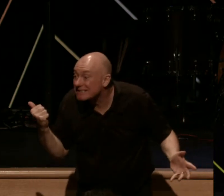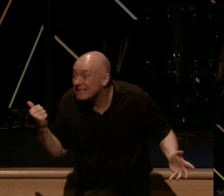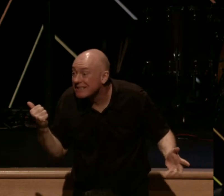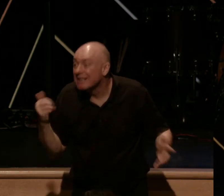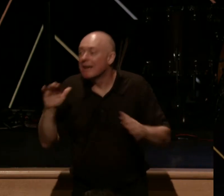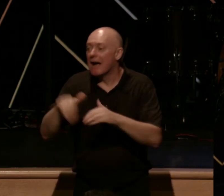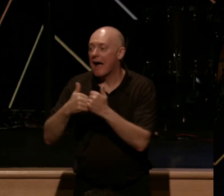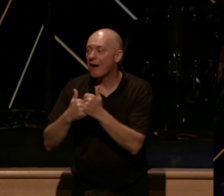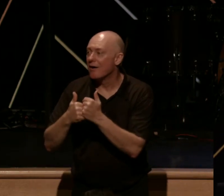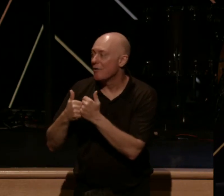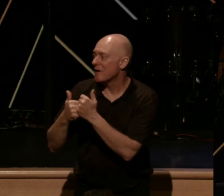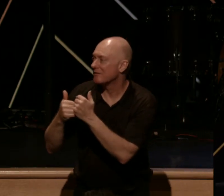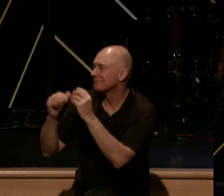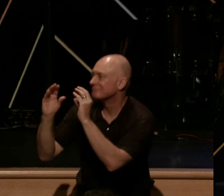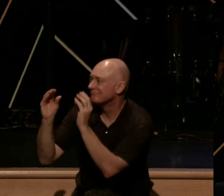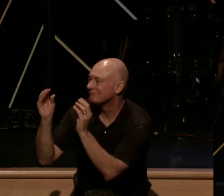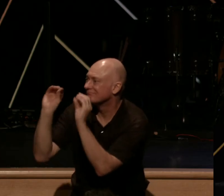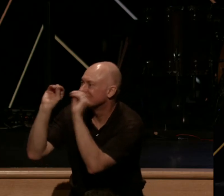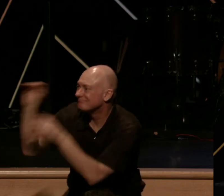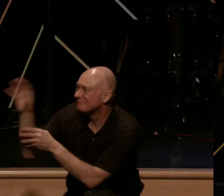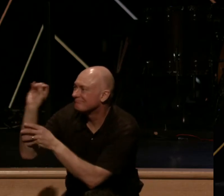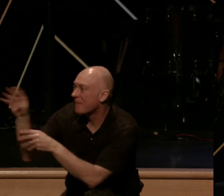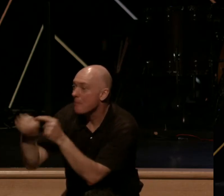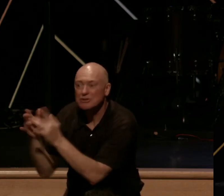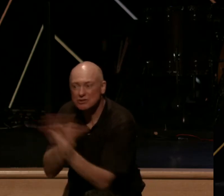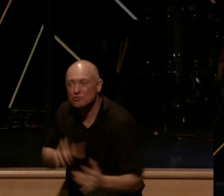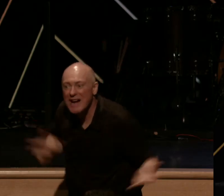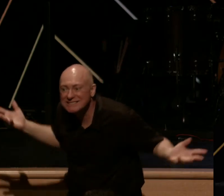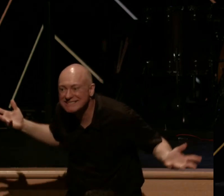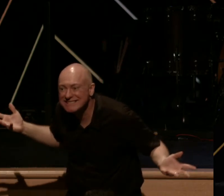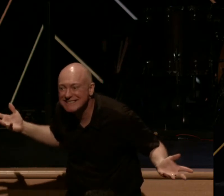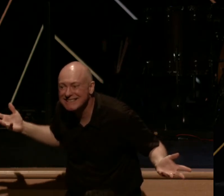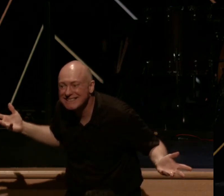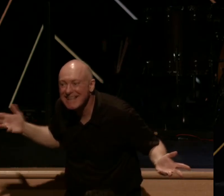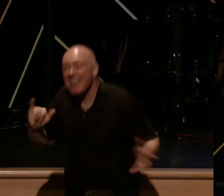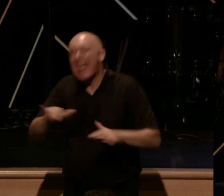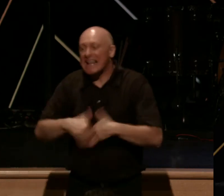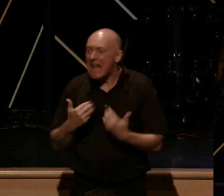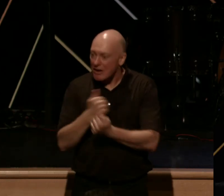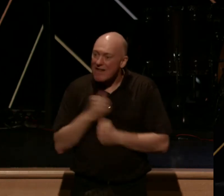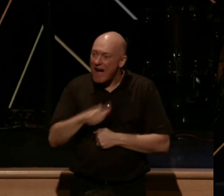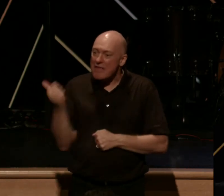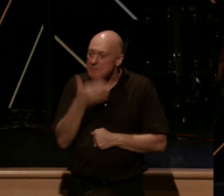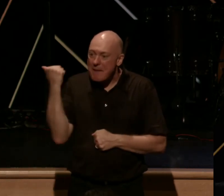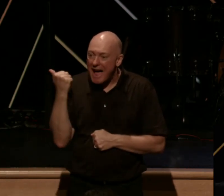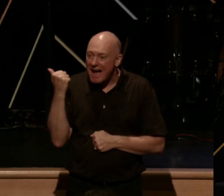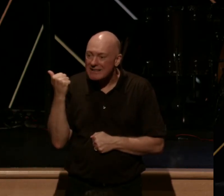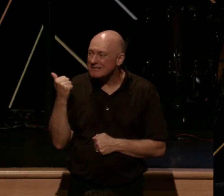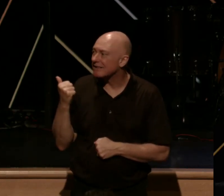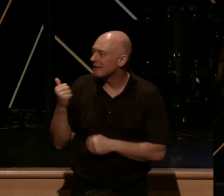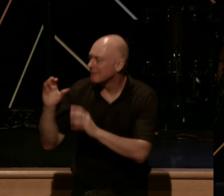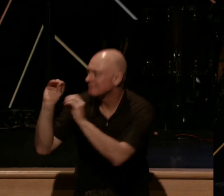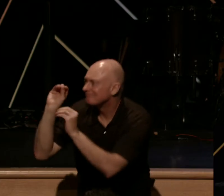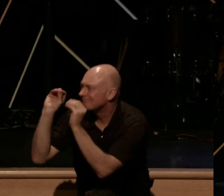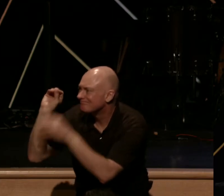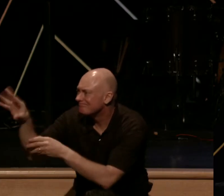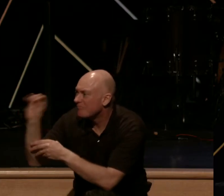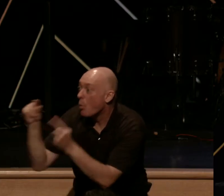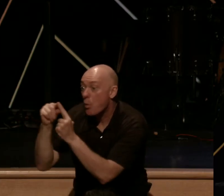pointing them to Jesus Christ. That's the way we love others best, by pointing them to Jesus Christ with our words and with our